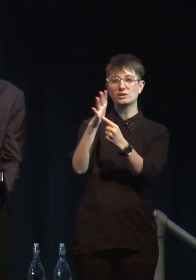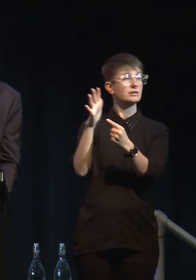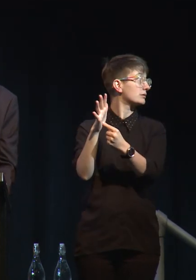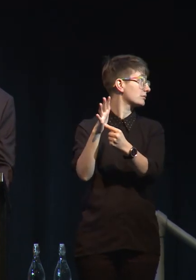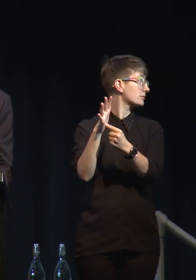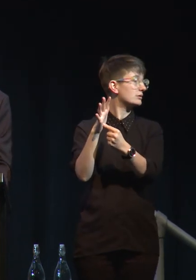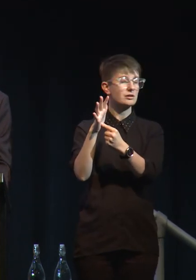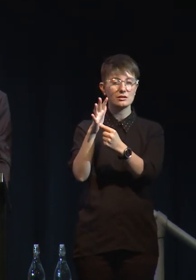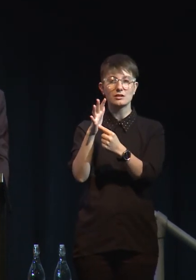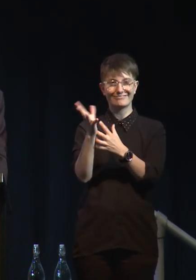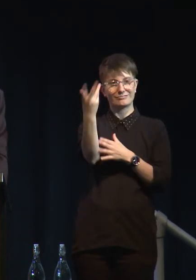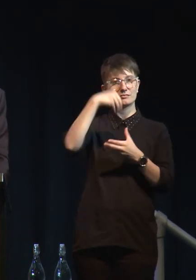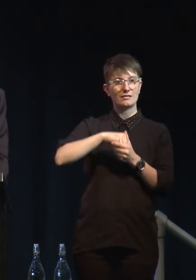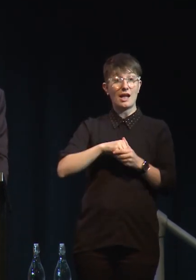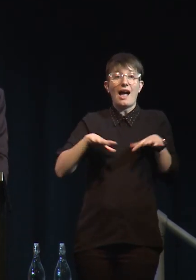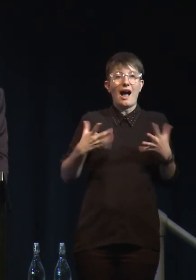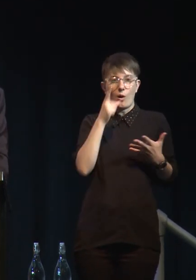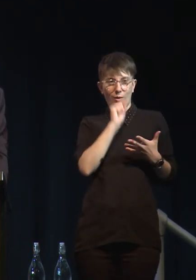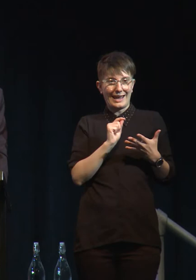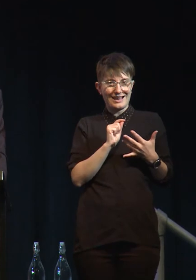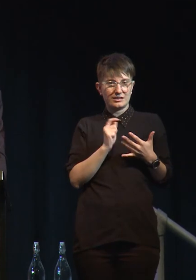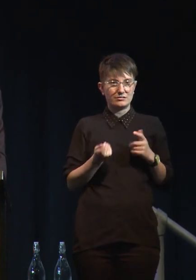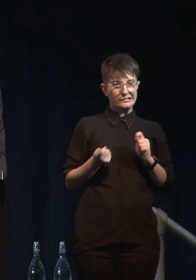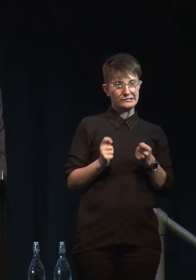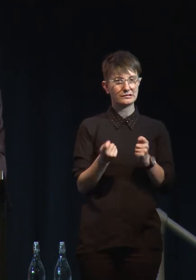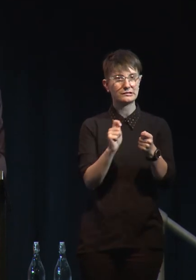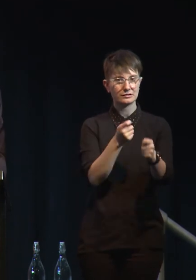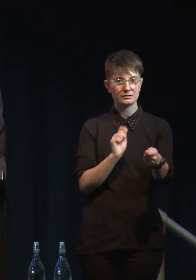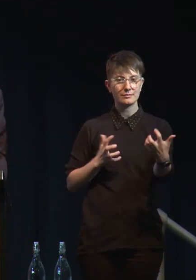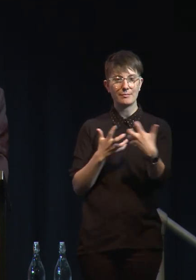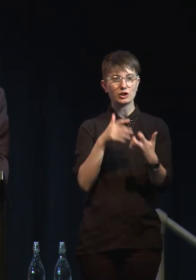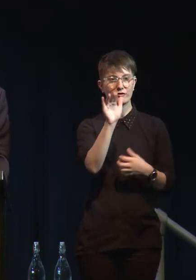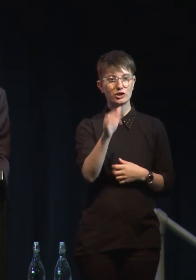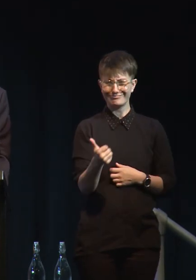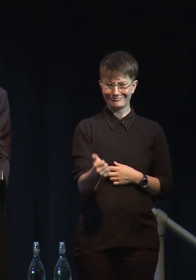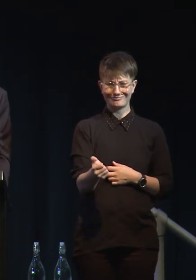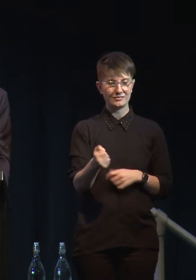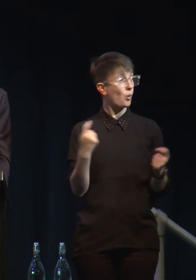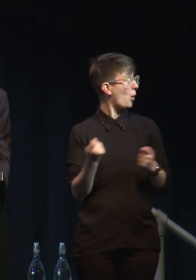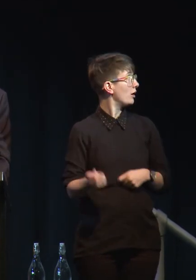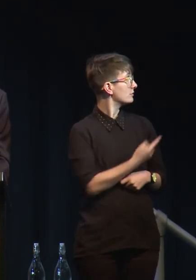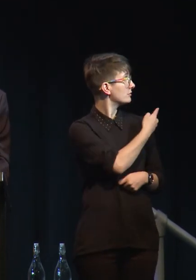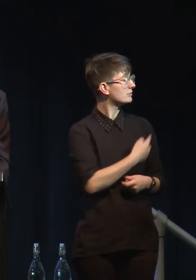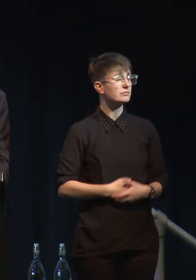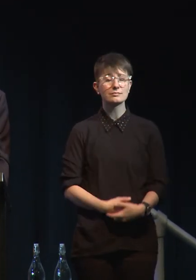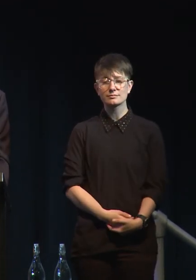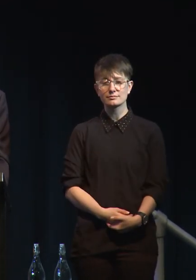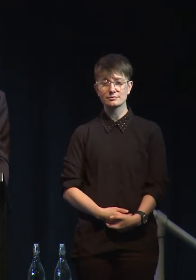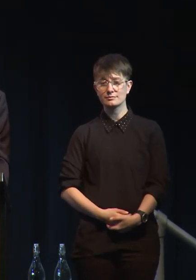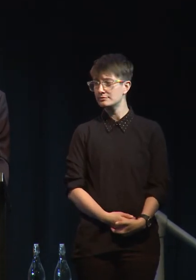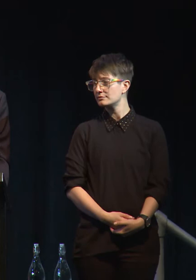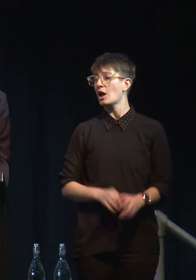how we're going to deal with this transition. I don't think it's letting us. No, it's not. No.